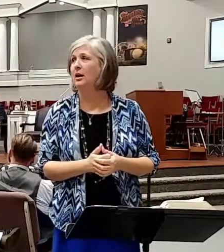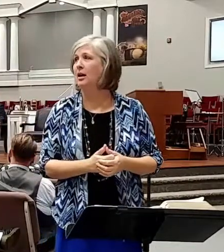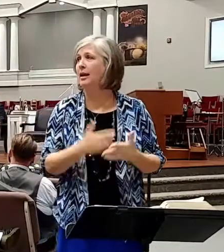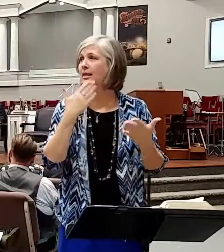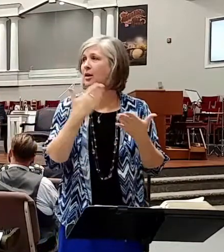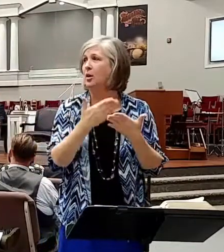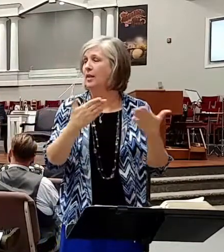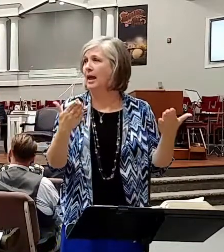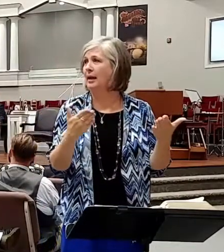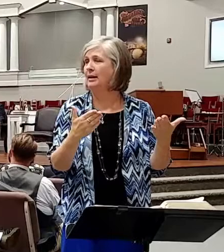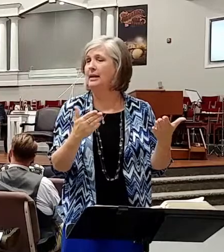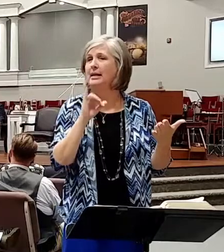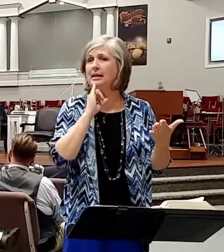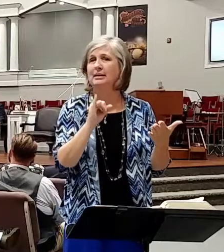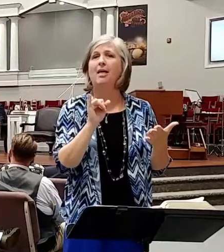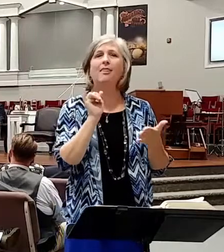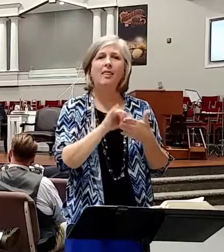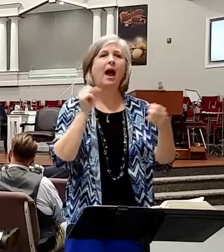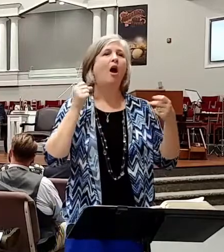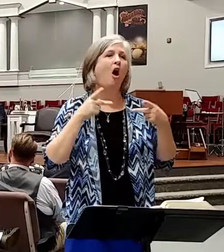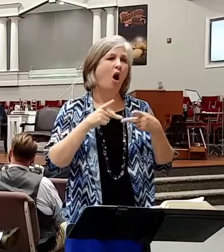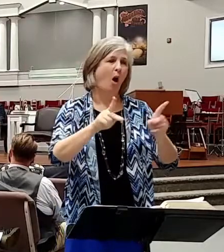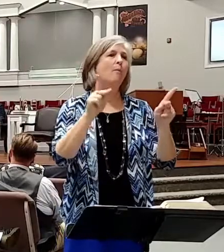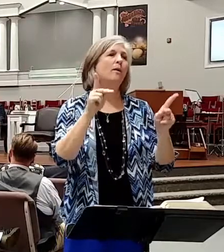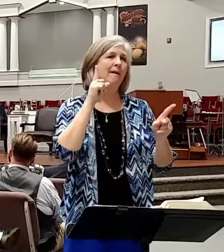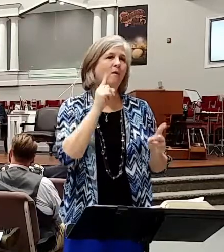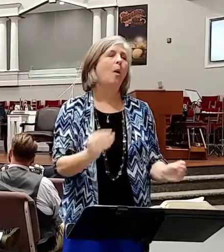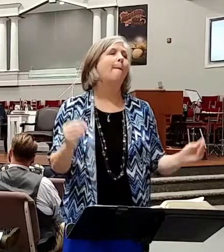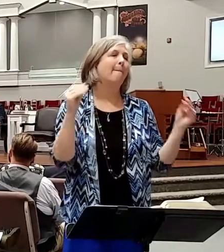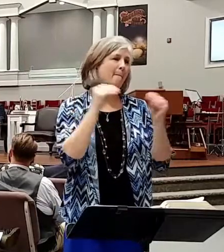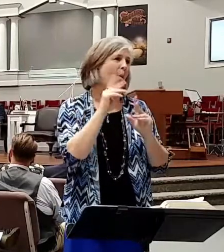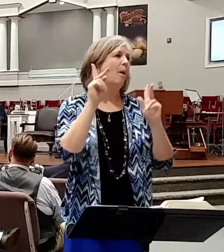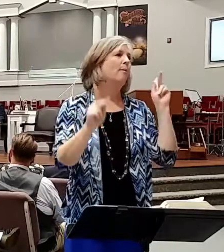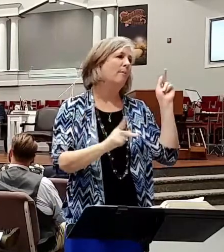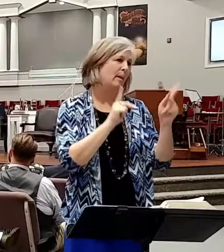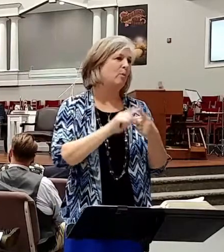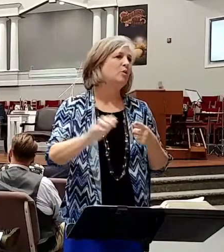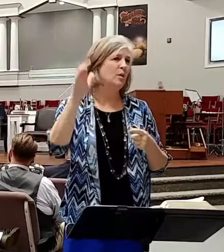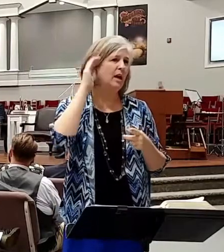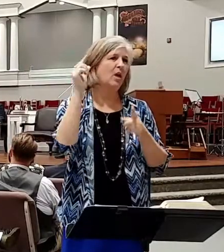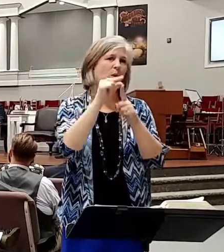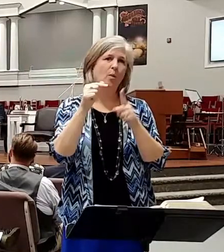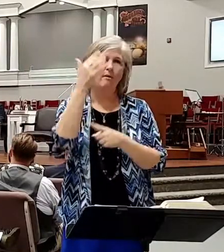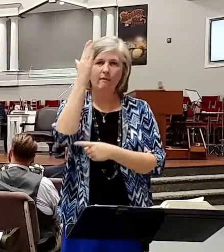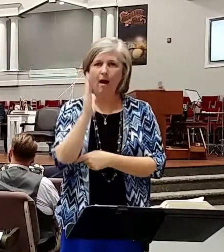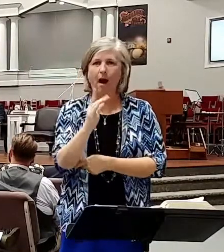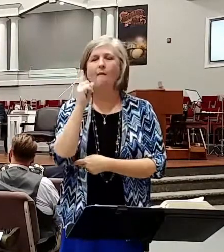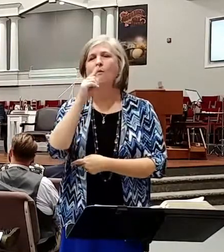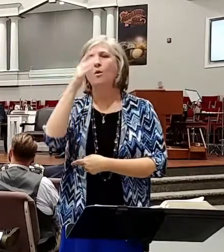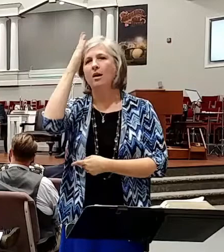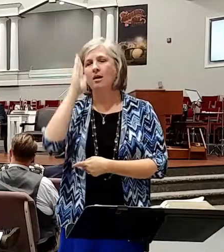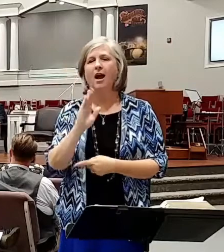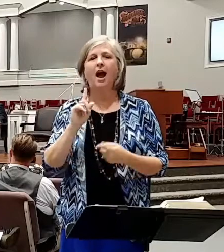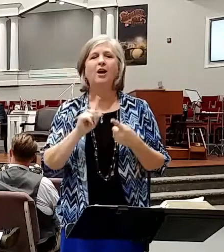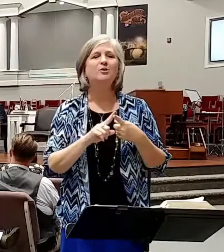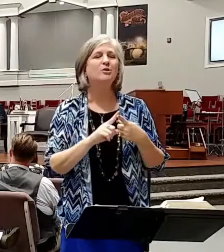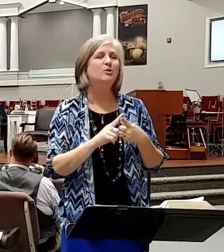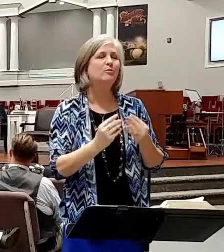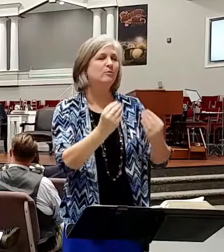The good thing is, it's an opportunity for more people to hear the Word of God and for God to deposit His Word